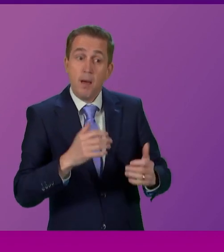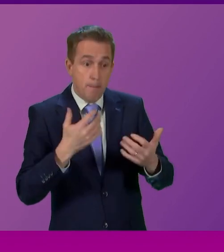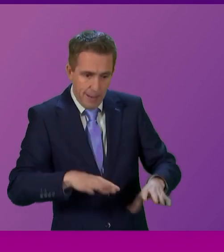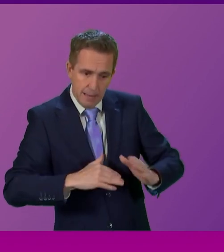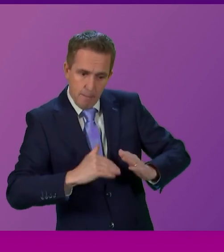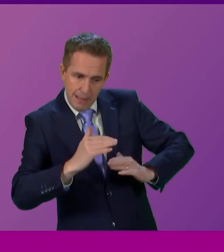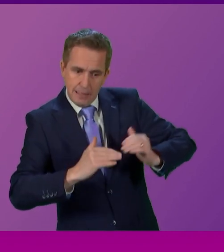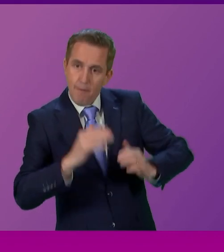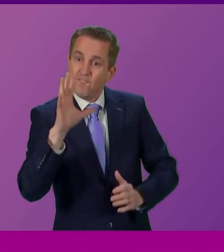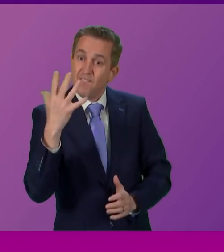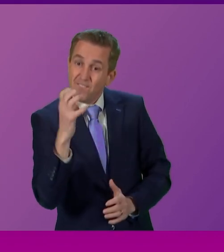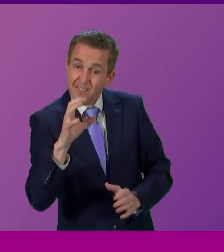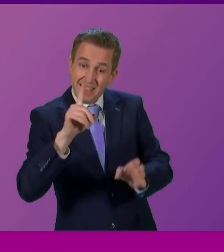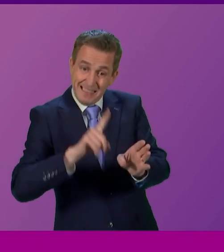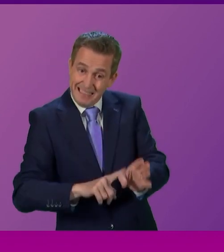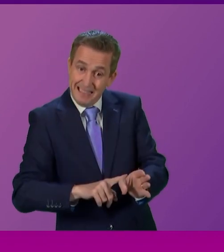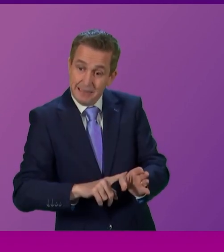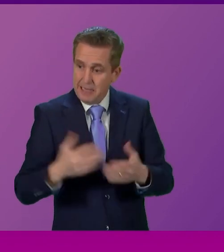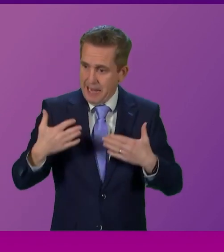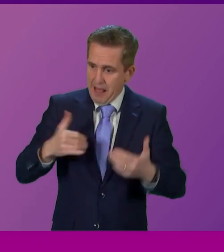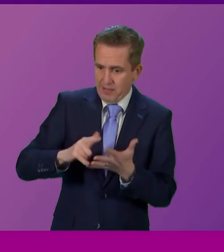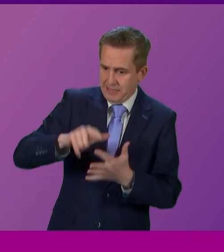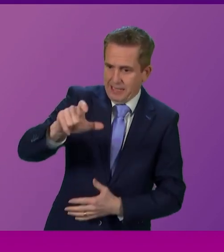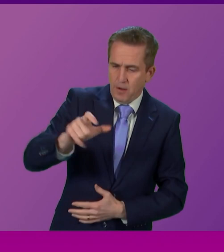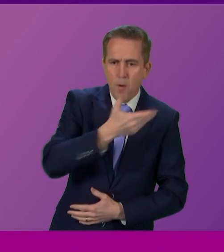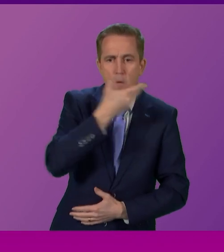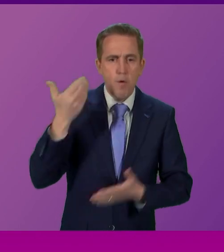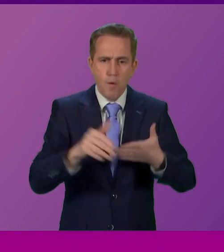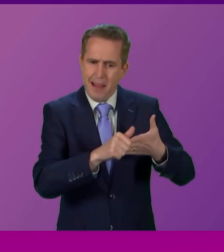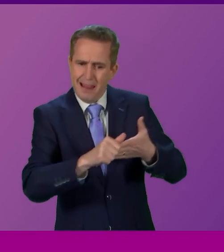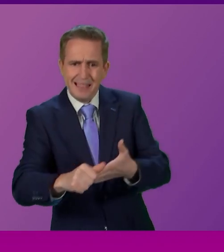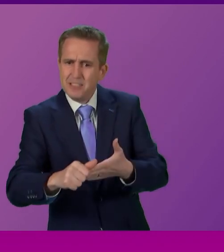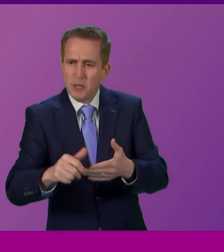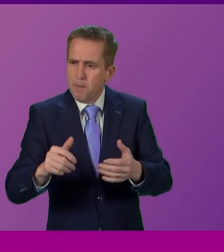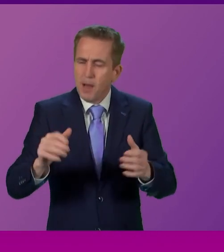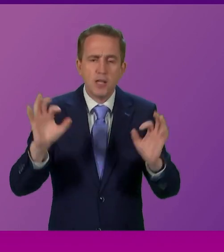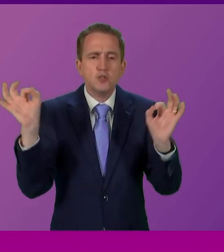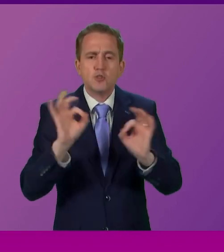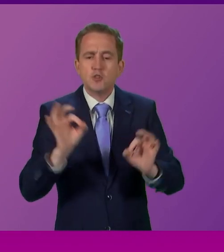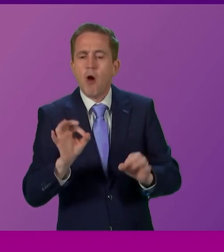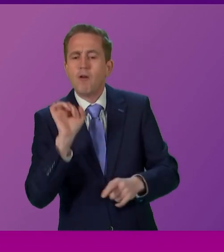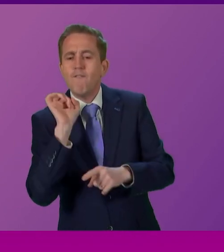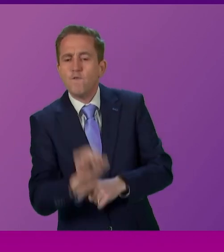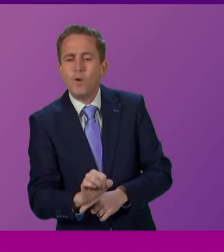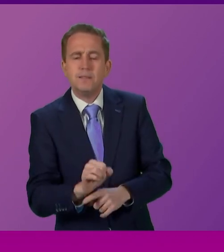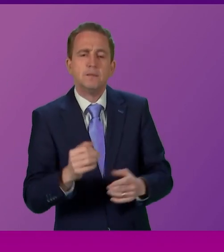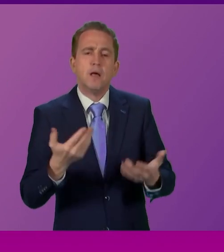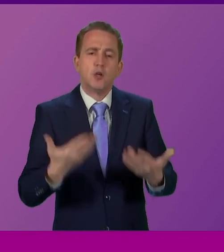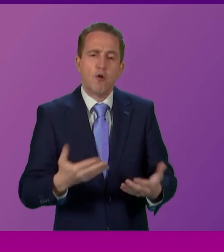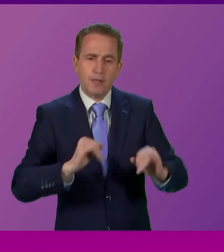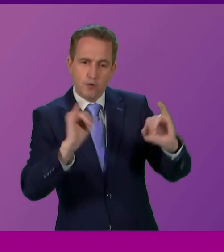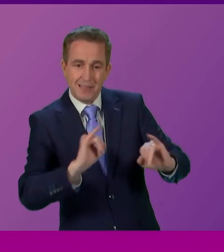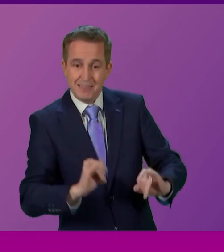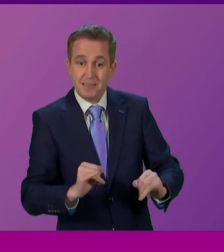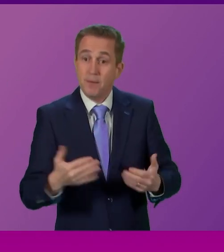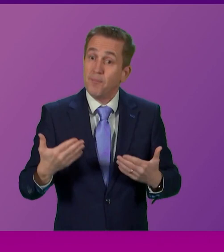making with this Government, with a Health Secretary who has failed to show leadership and intervene to avert the current crisis. A Health